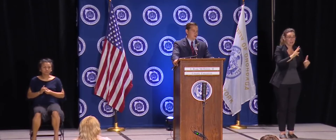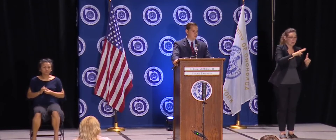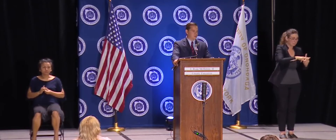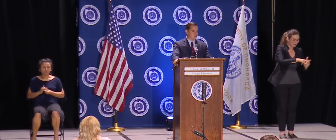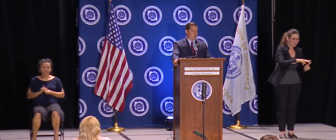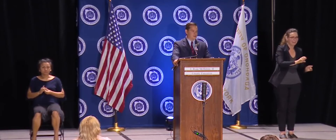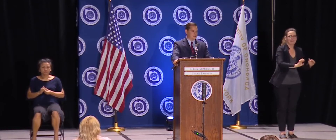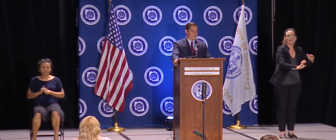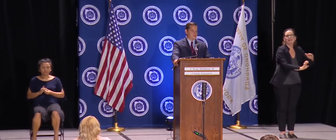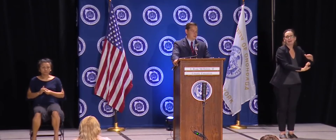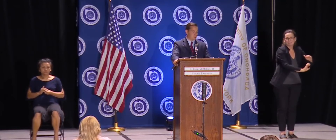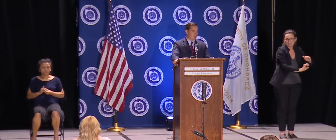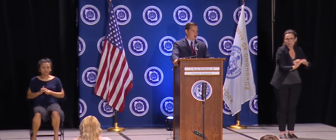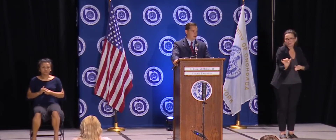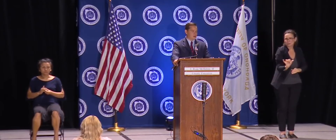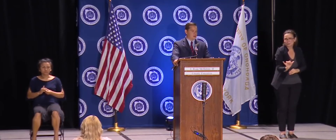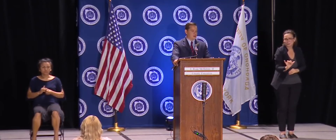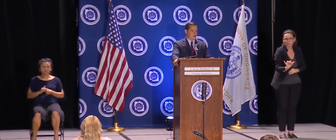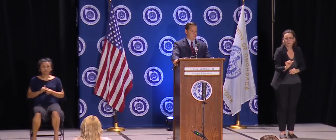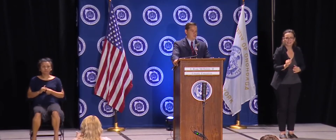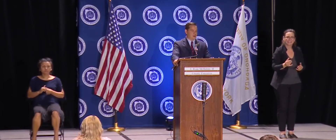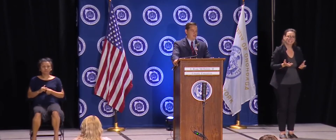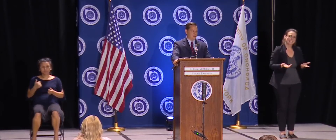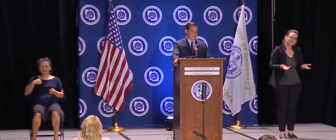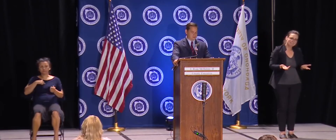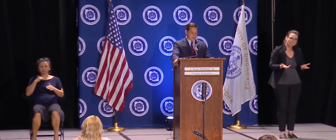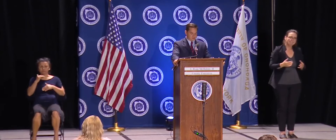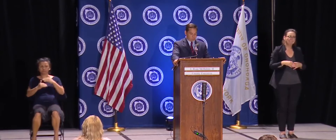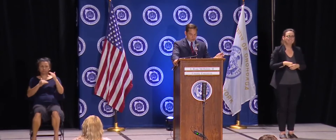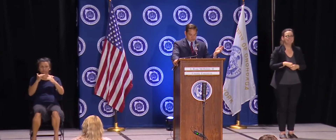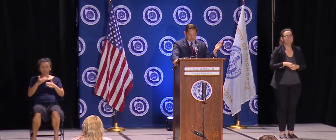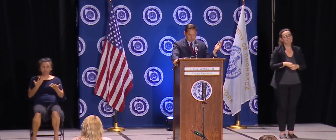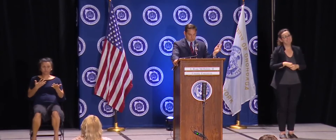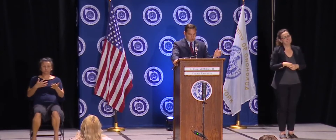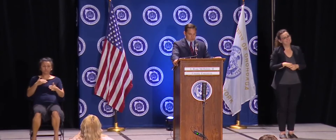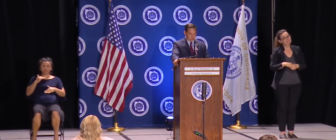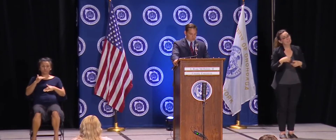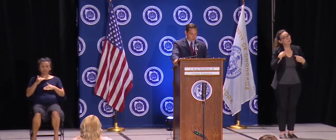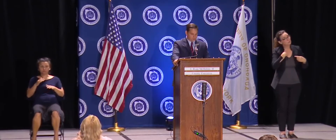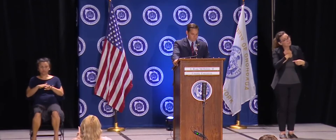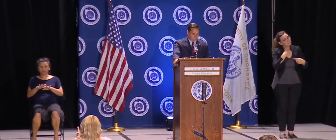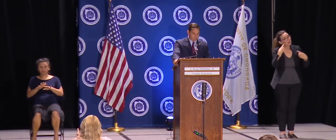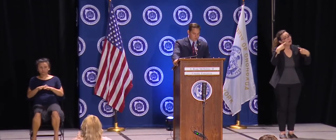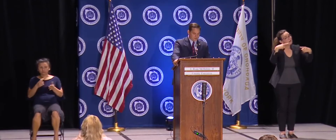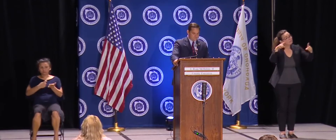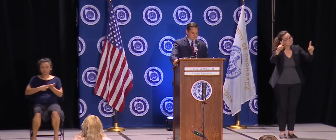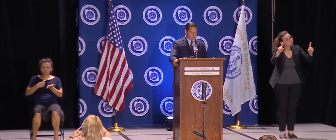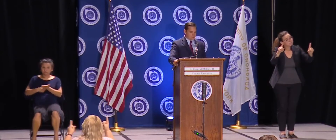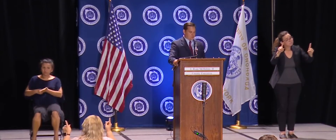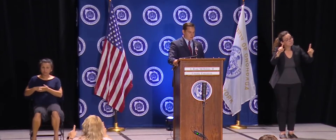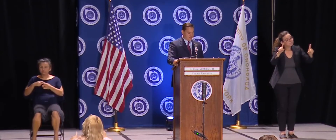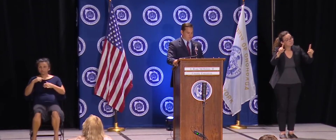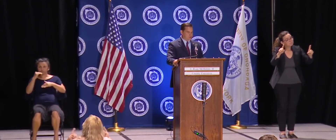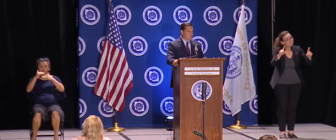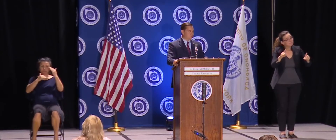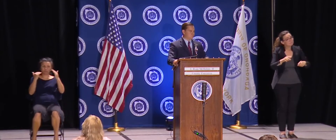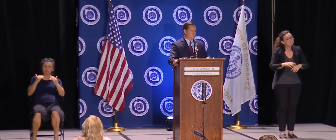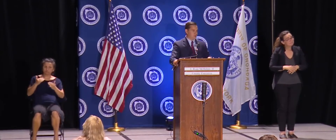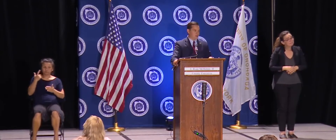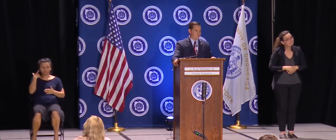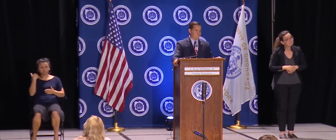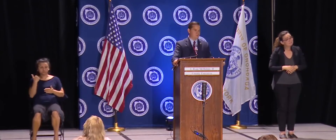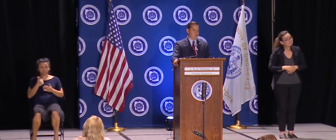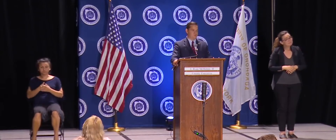through this process, it's been long. We've had a lot of success point zero point three three percent seven day average.